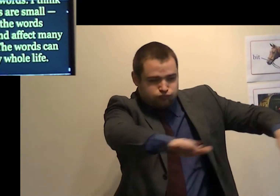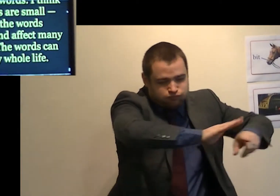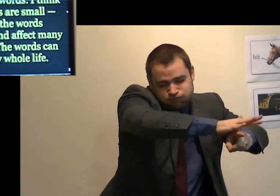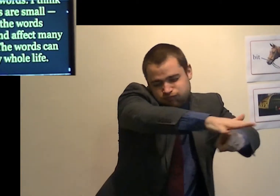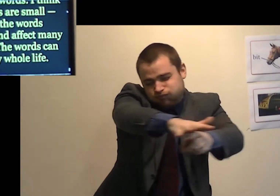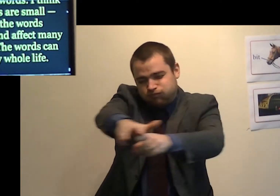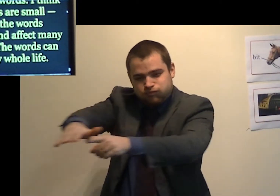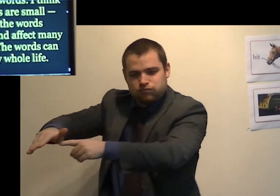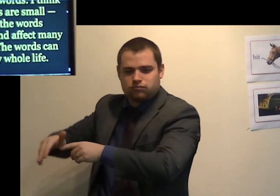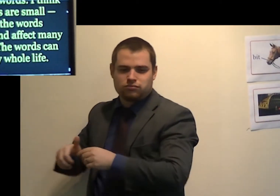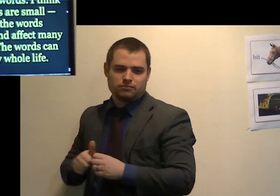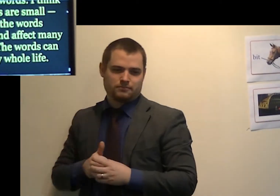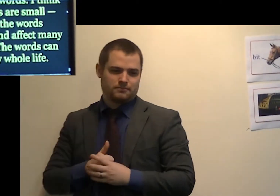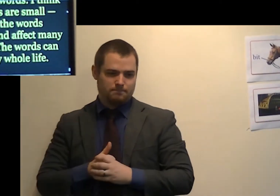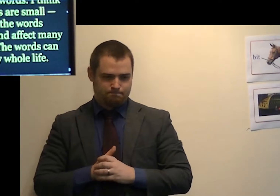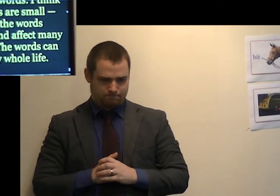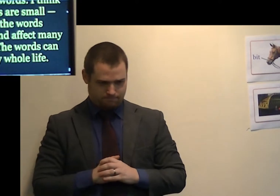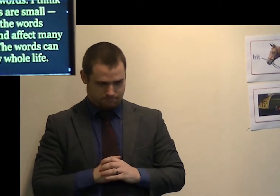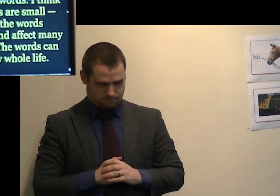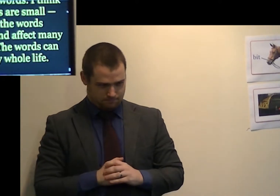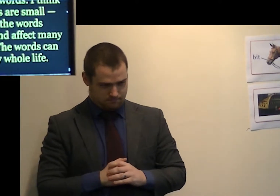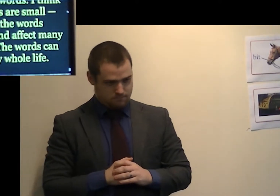The words can affect my whole life.